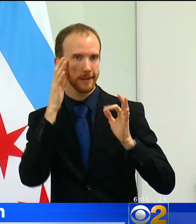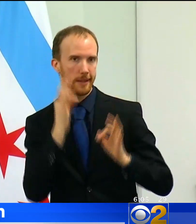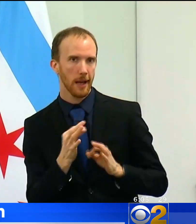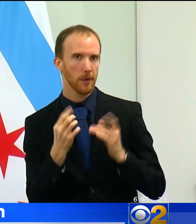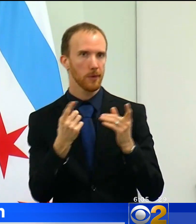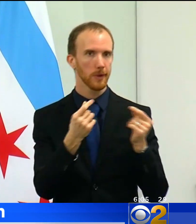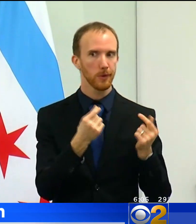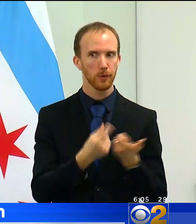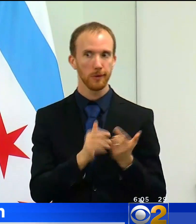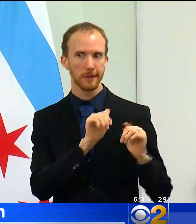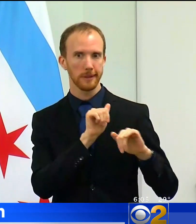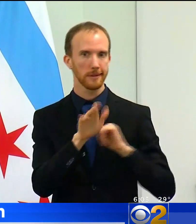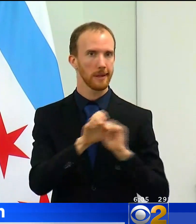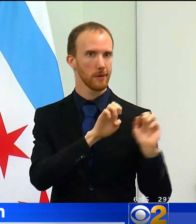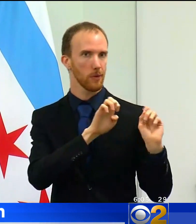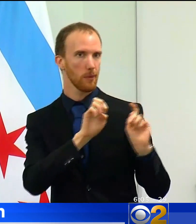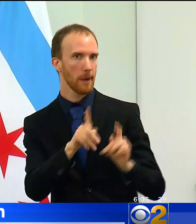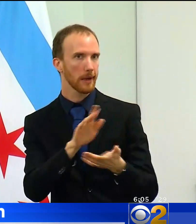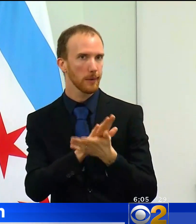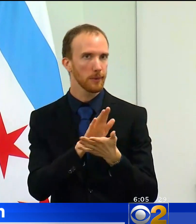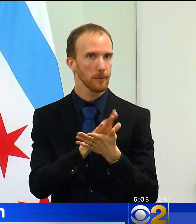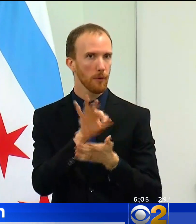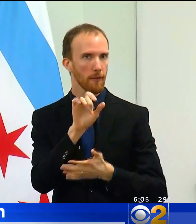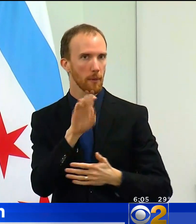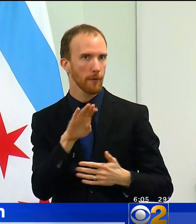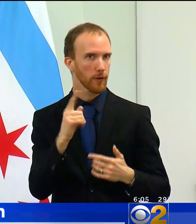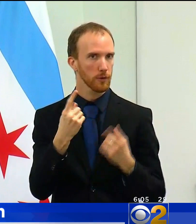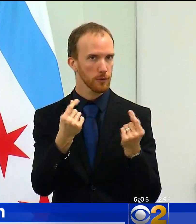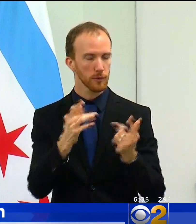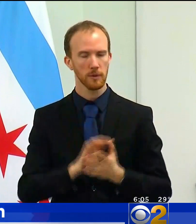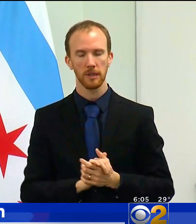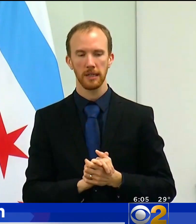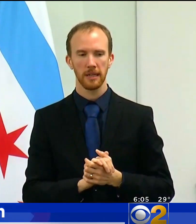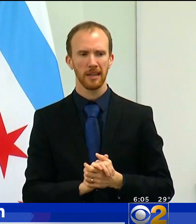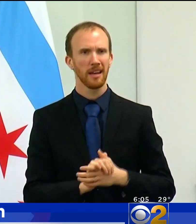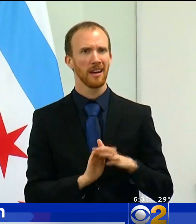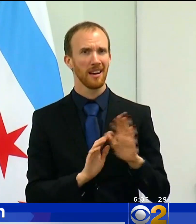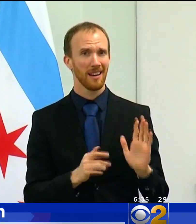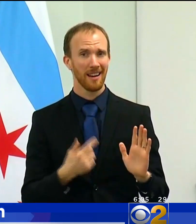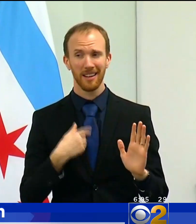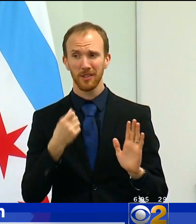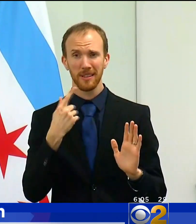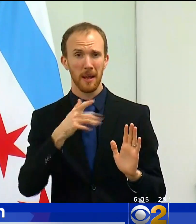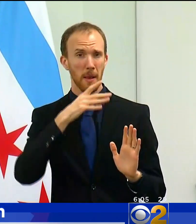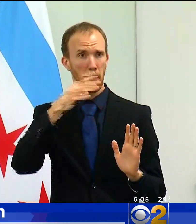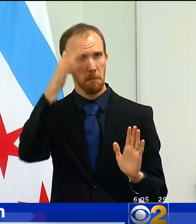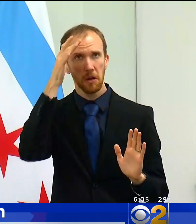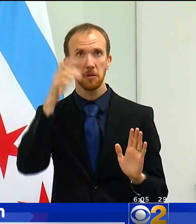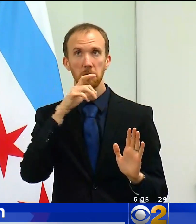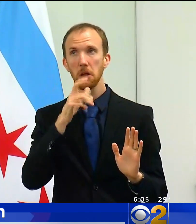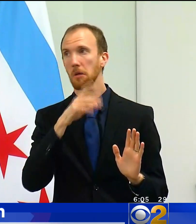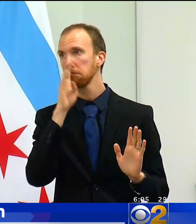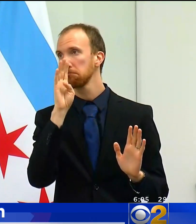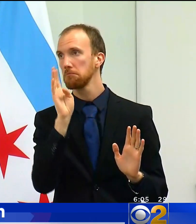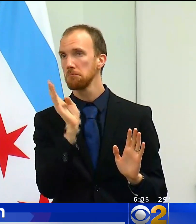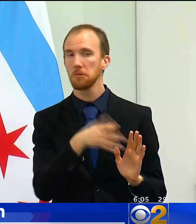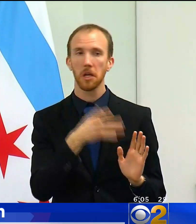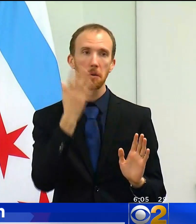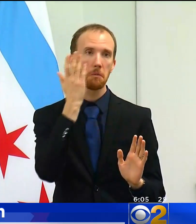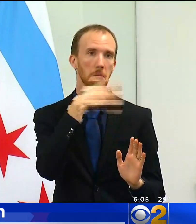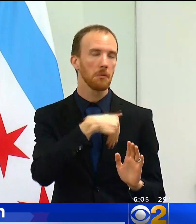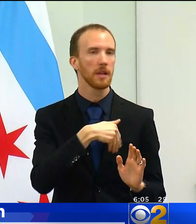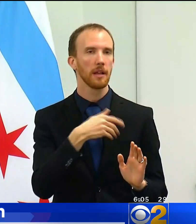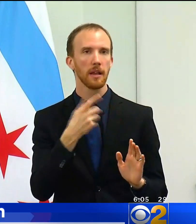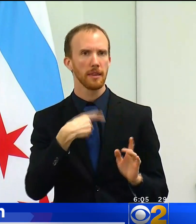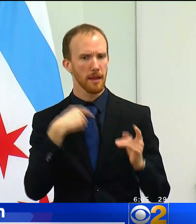students back to school on February 1st. This is a decision that no parent takes lightly. But we also know that many of our students